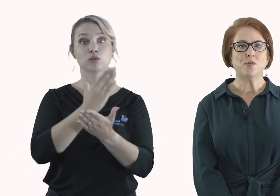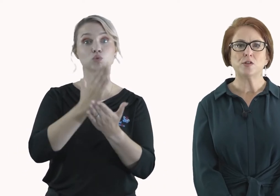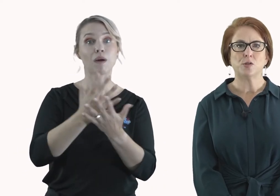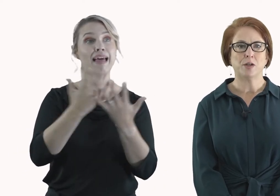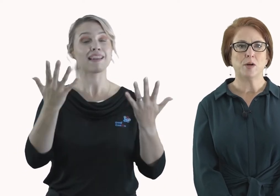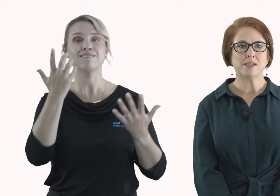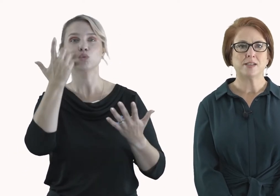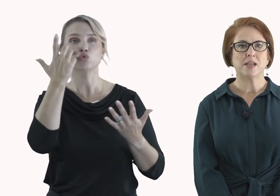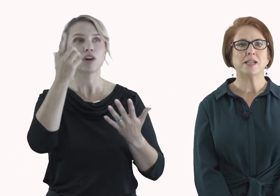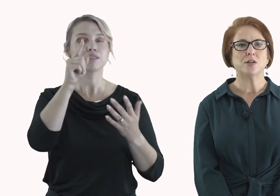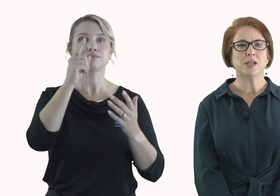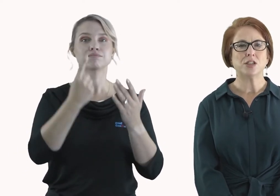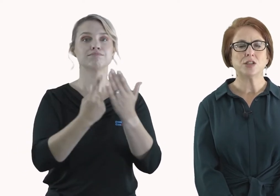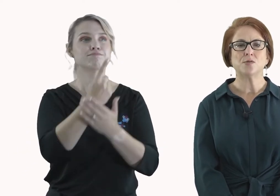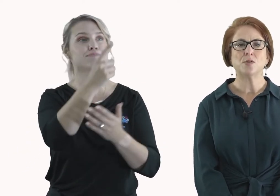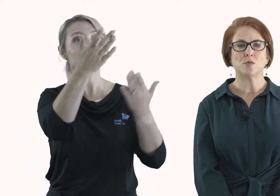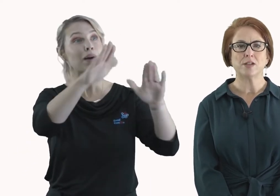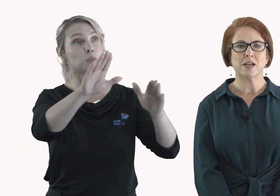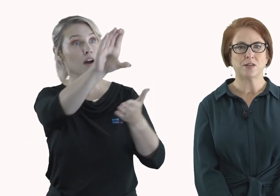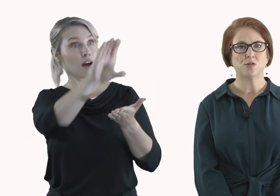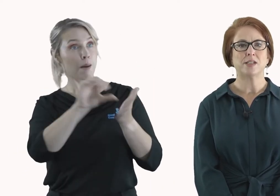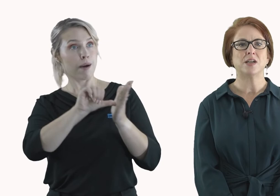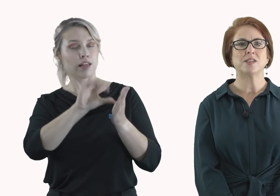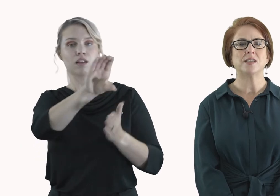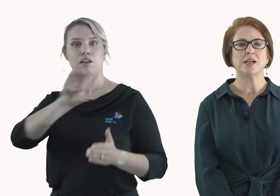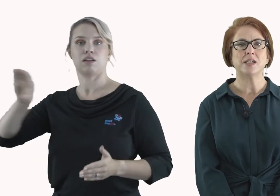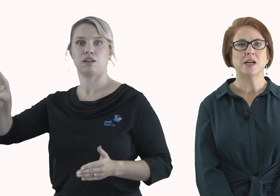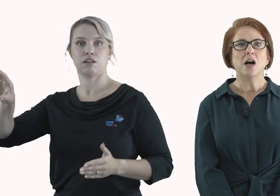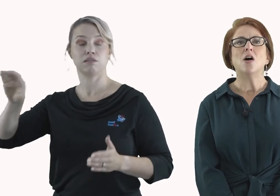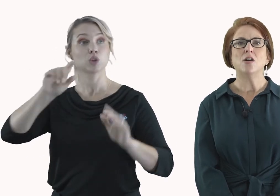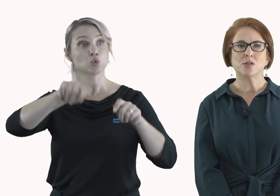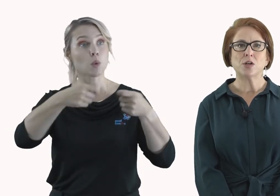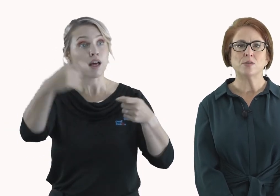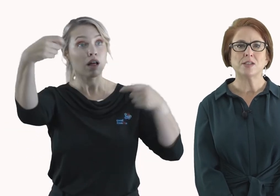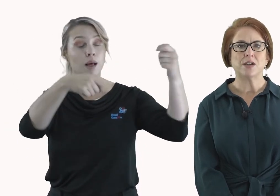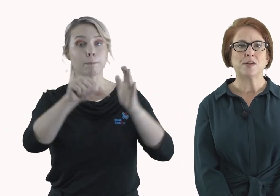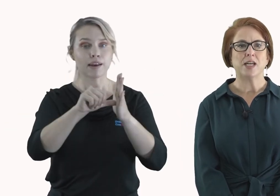future bequests and donations for the Royal South Australian Deaf Society also go to Deaf Connect.